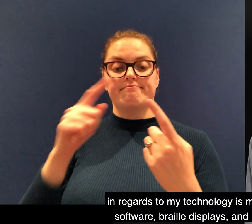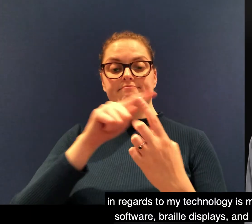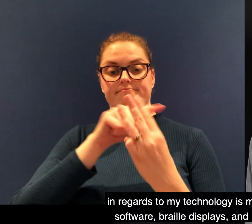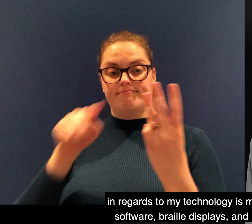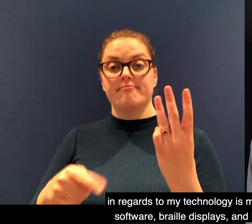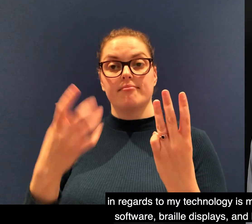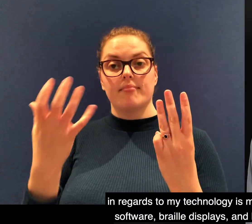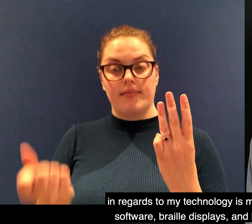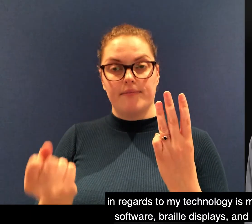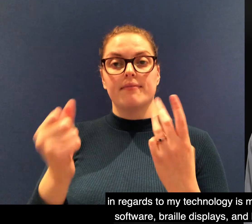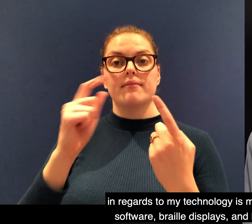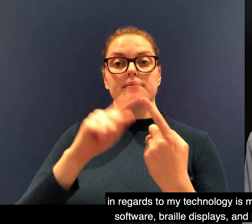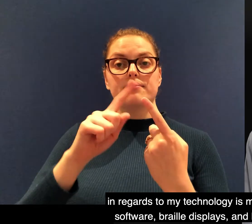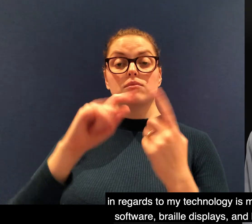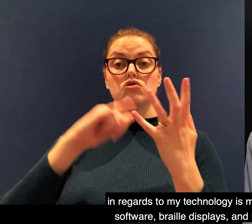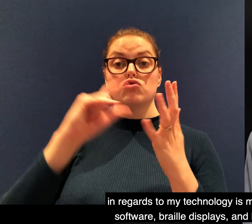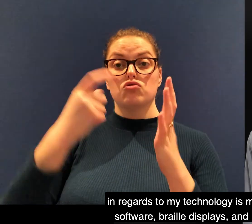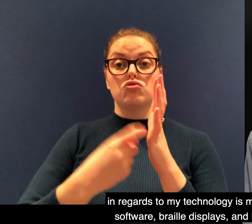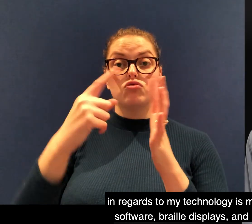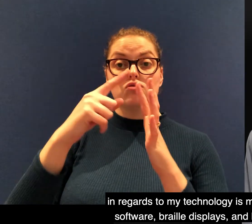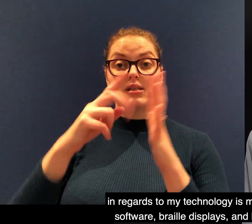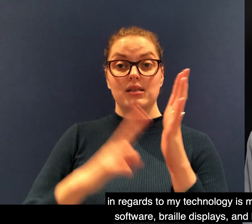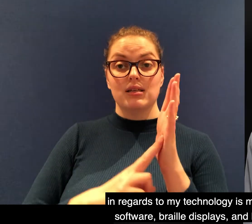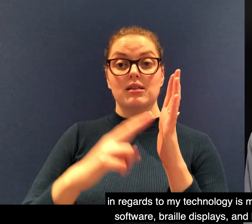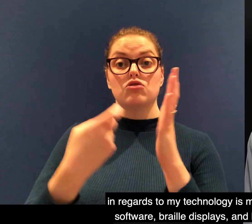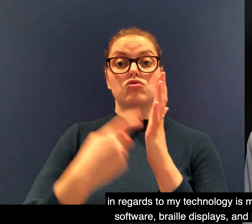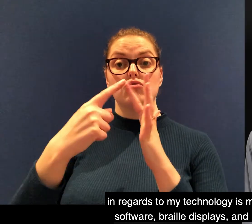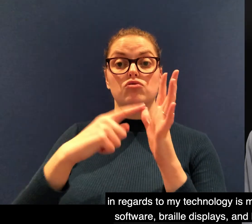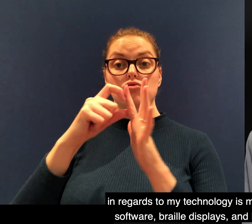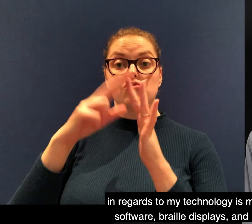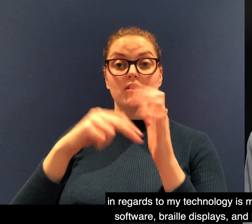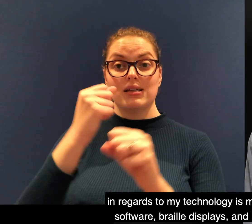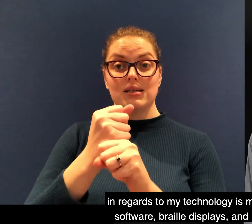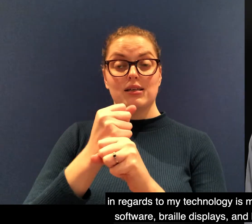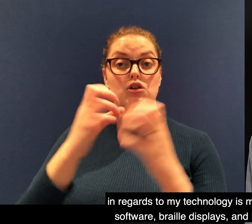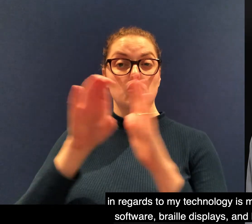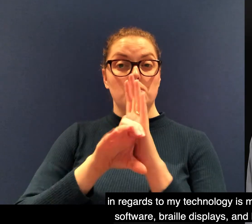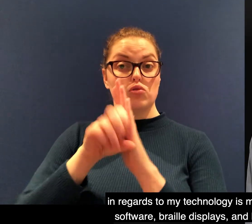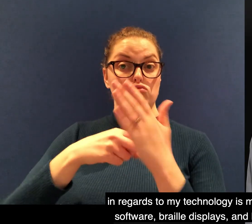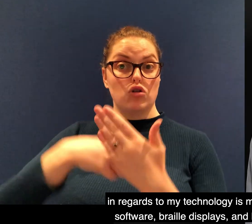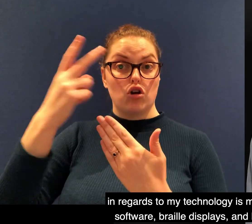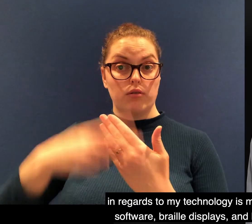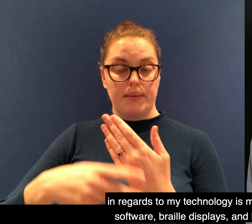technology is my screen reading software,